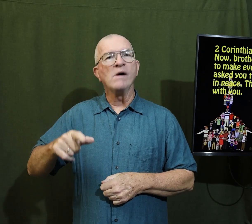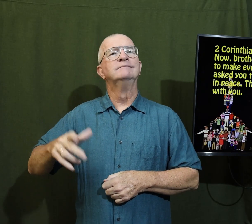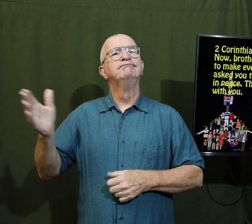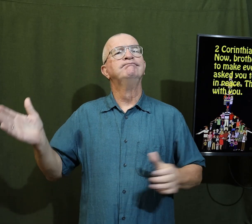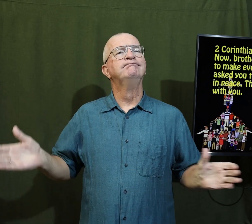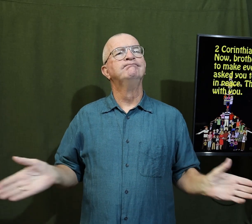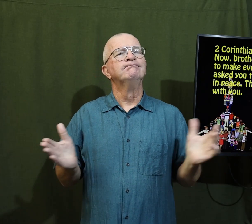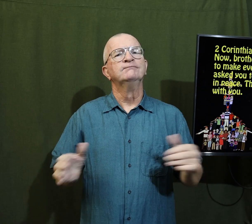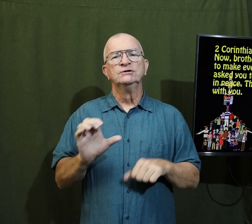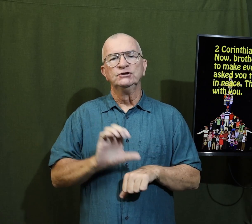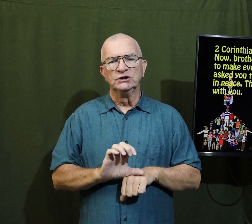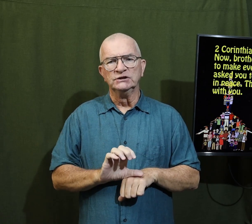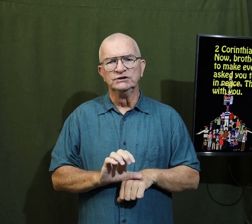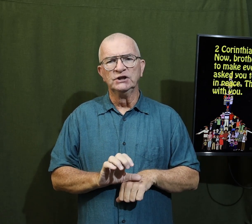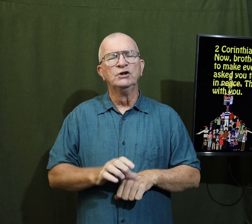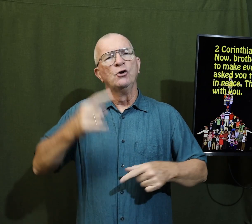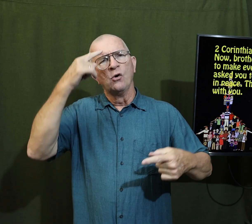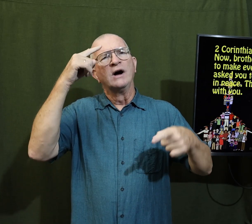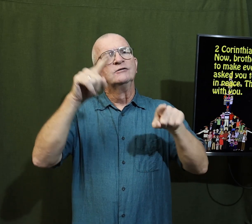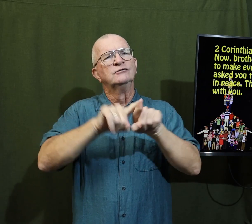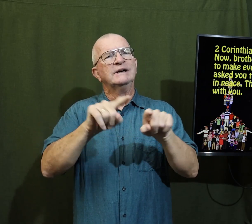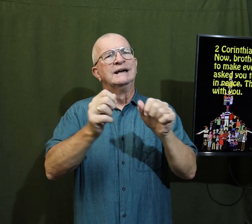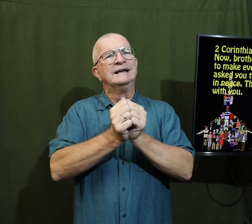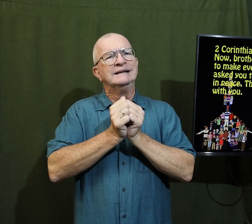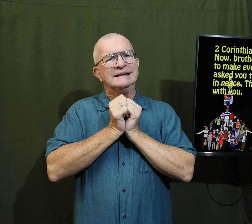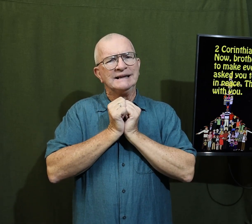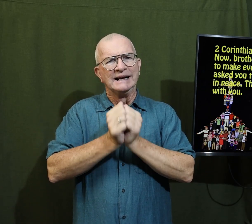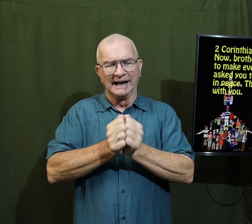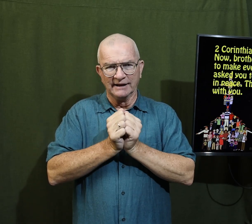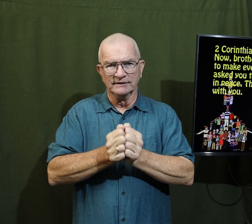Paul was encouraging the church to agree together